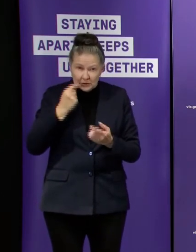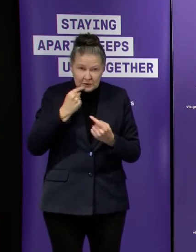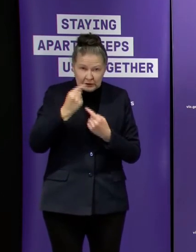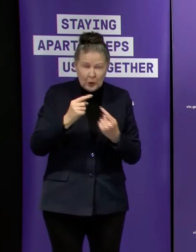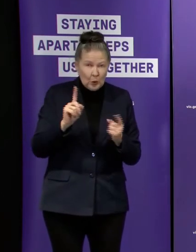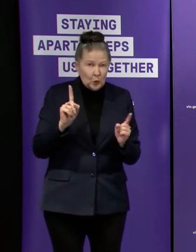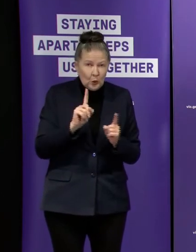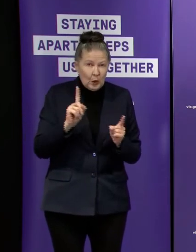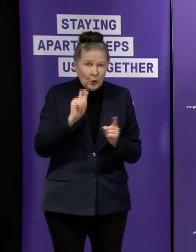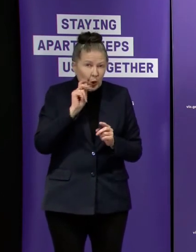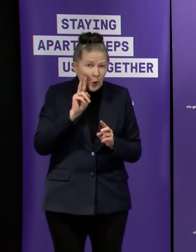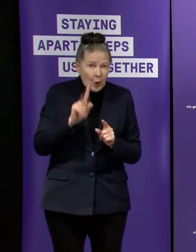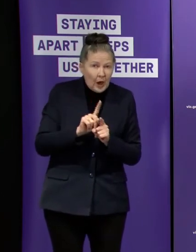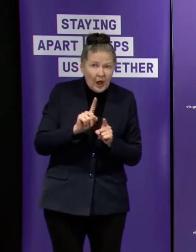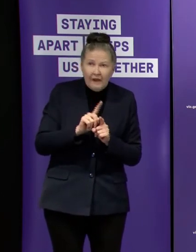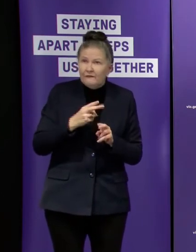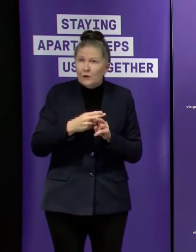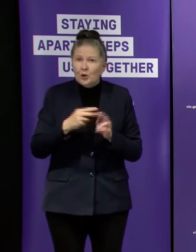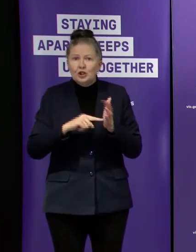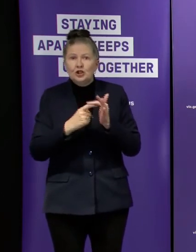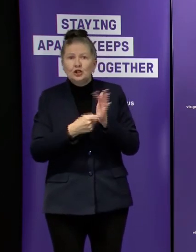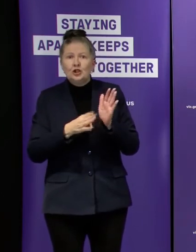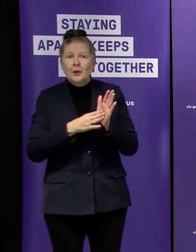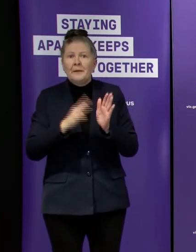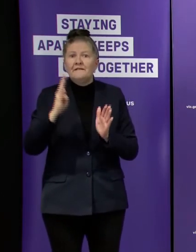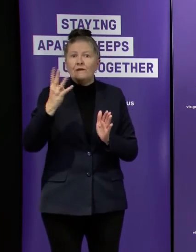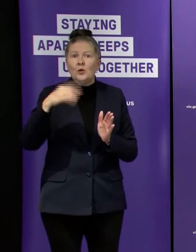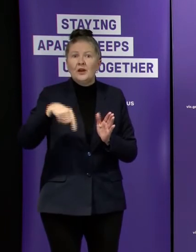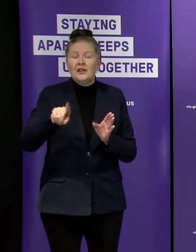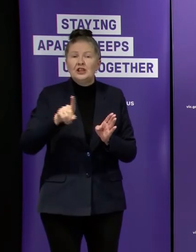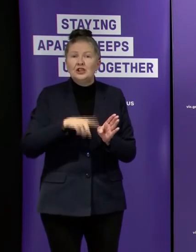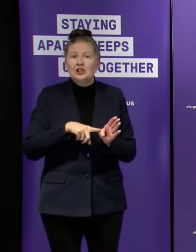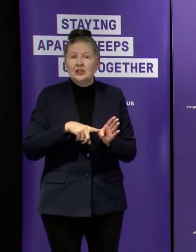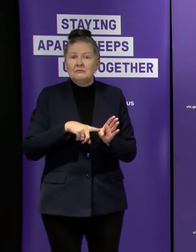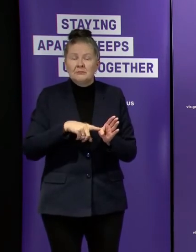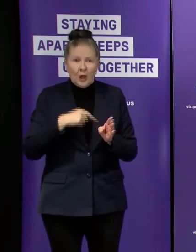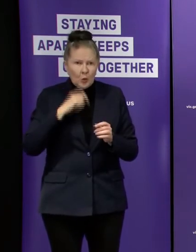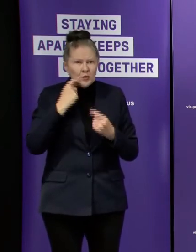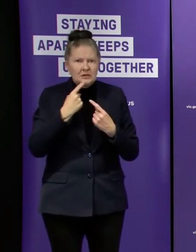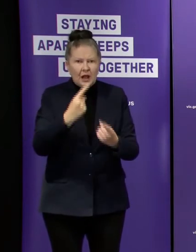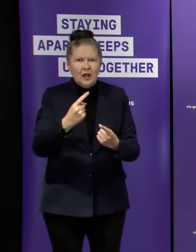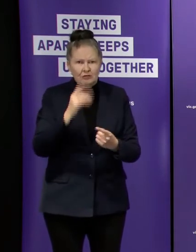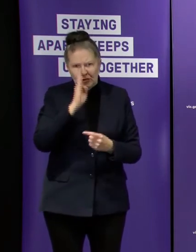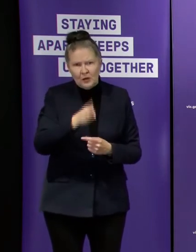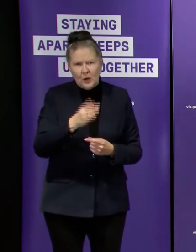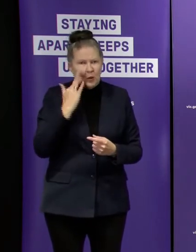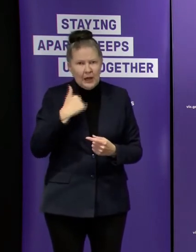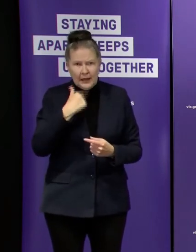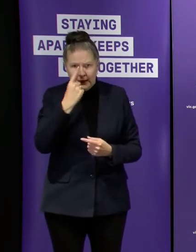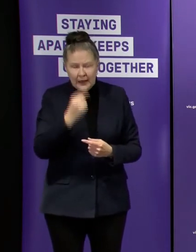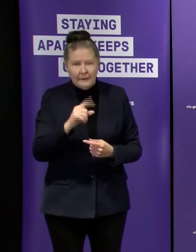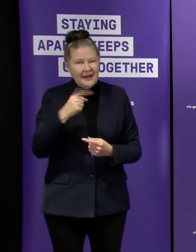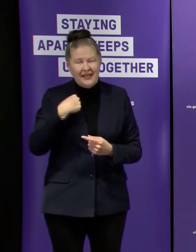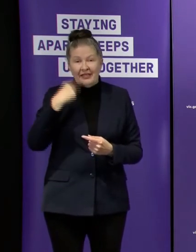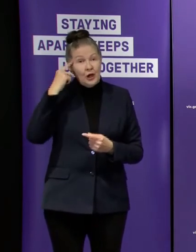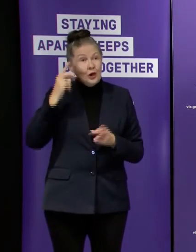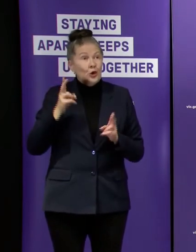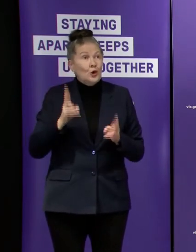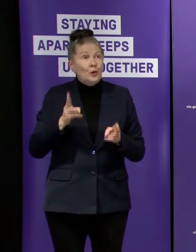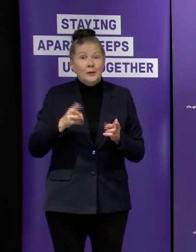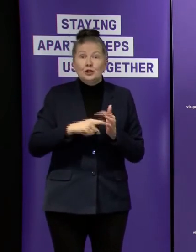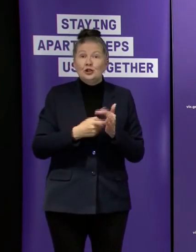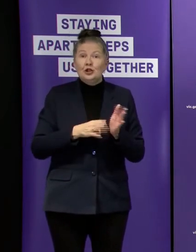looks like i absolutely will uh i can't guarantee that it'll be a normal term four i think the chances of it being a normal term four